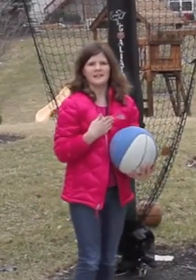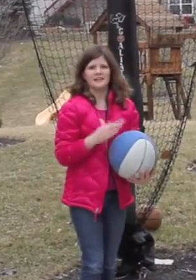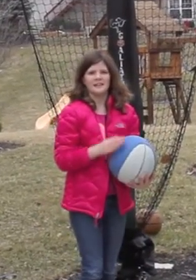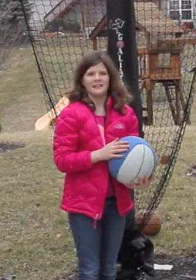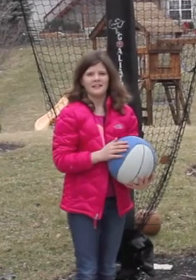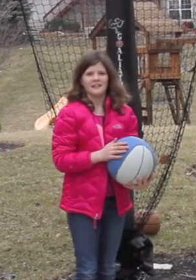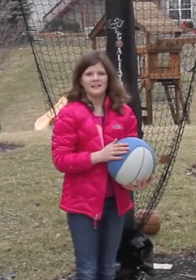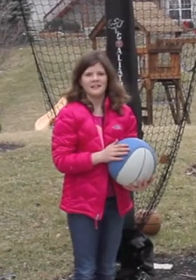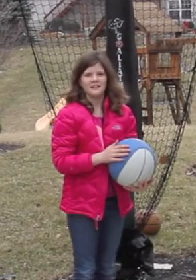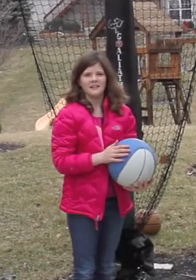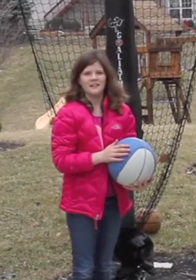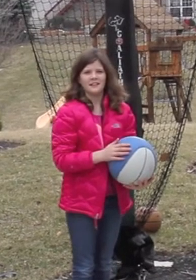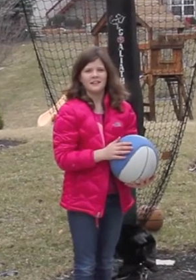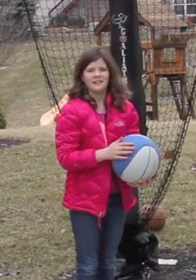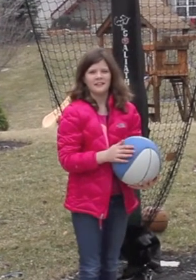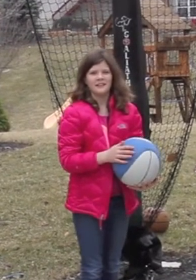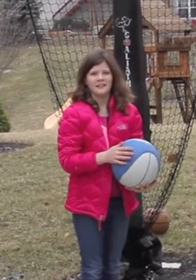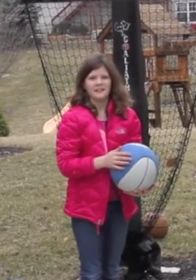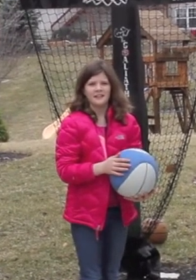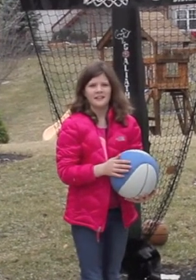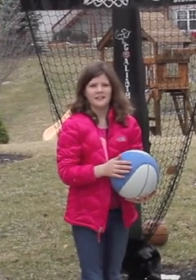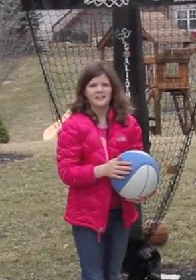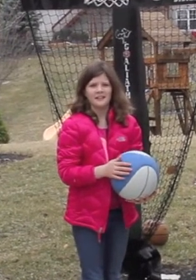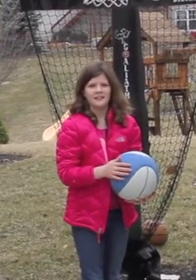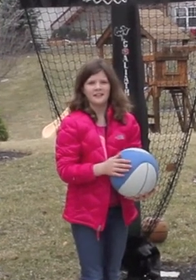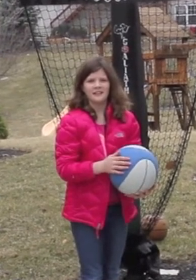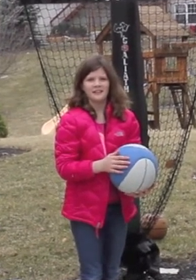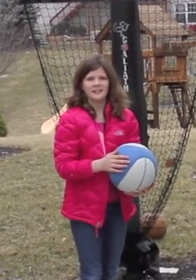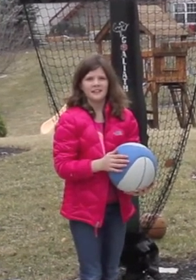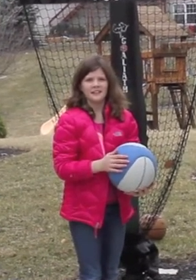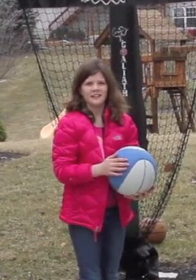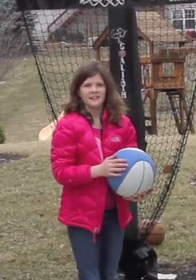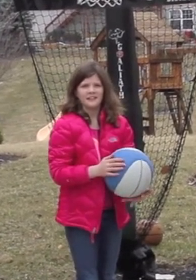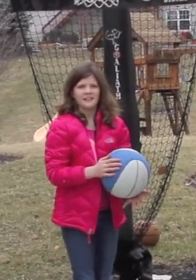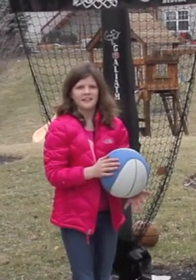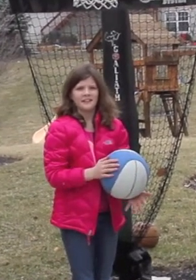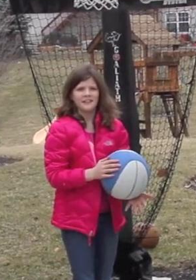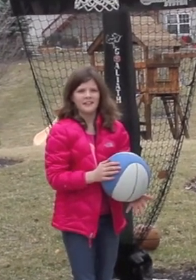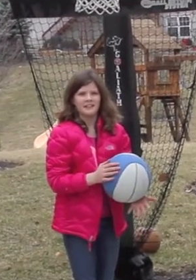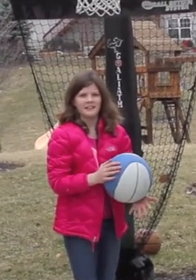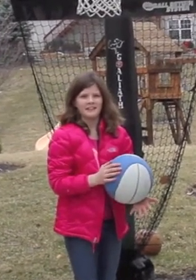Yes, you! Do you feel your social skills have been hurt by technology?